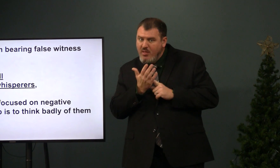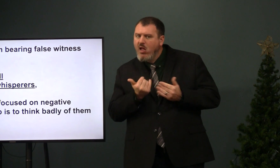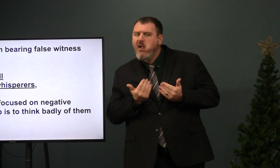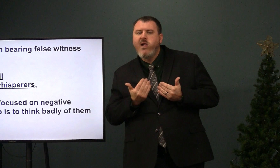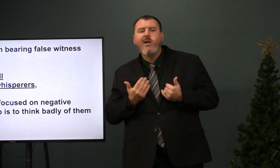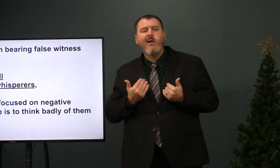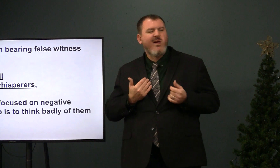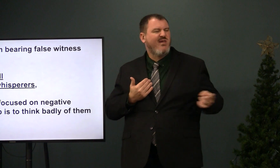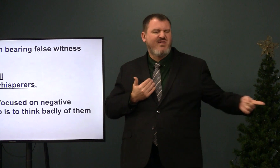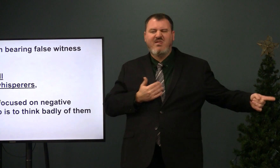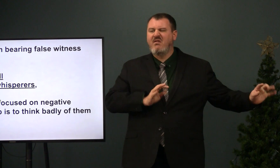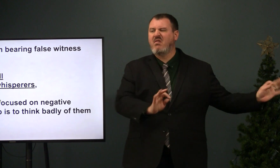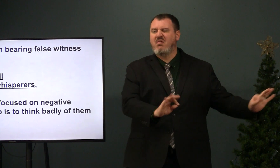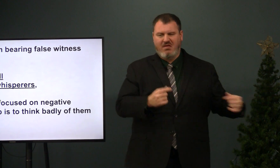or to gain more